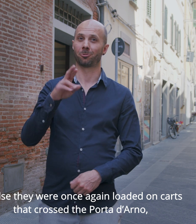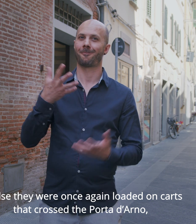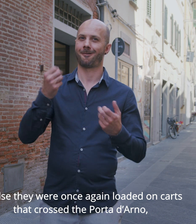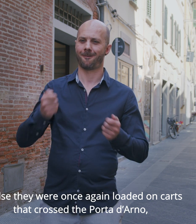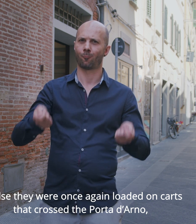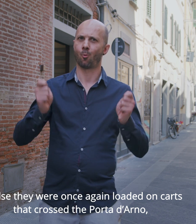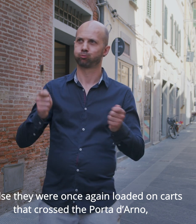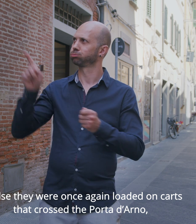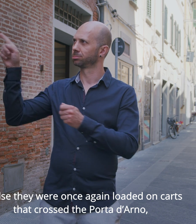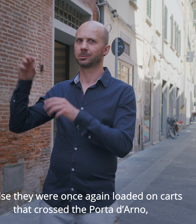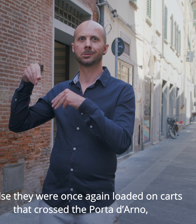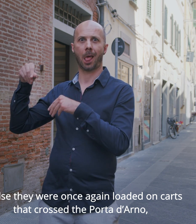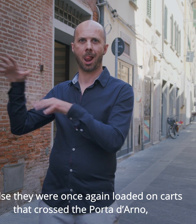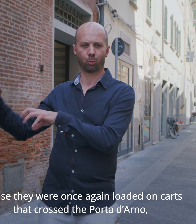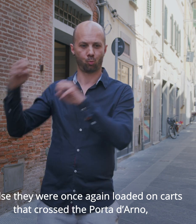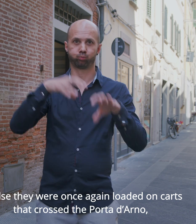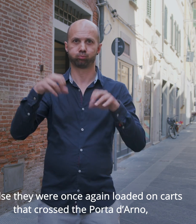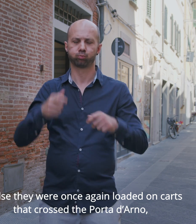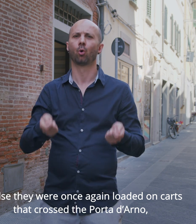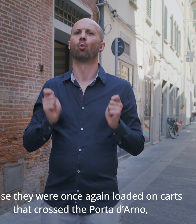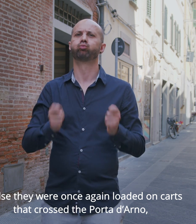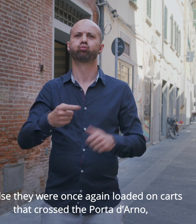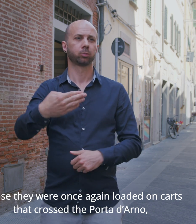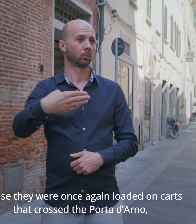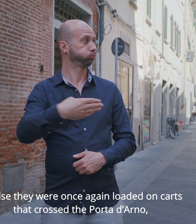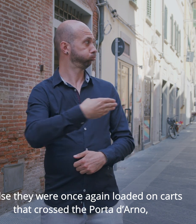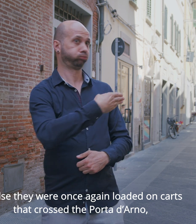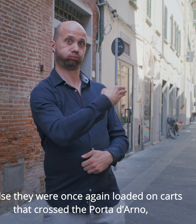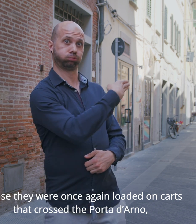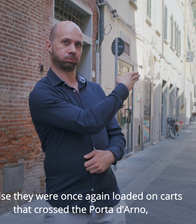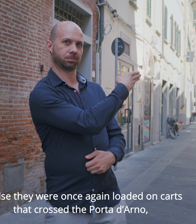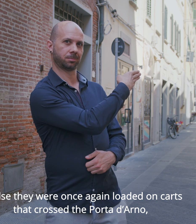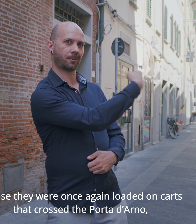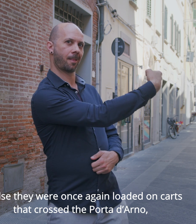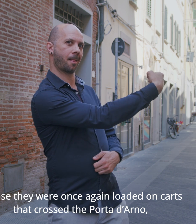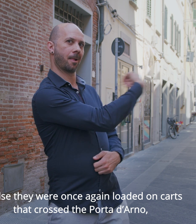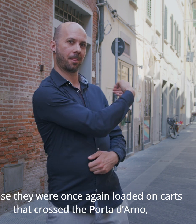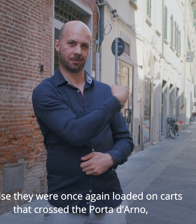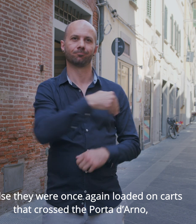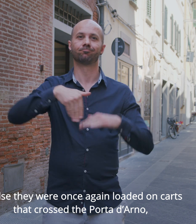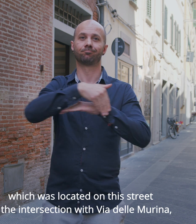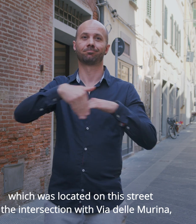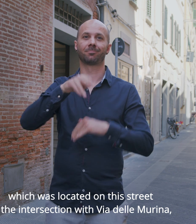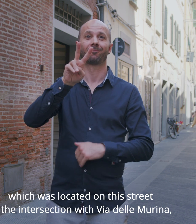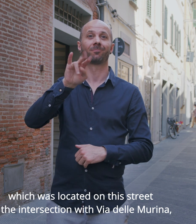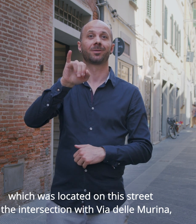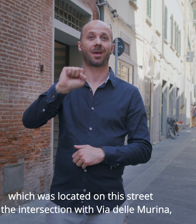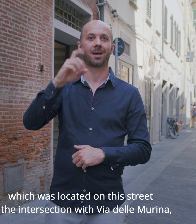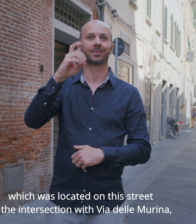Or else, they were once again loaded on carts that crossed the Porta d'Arno, which was located on